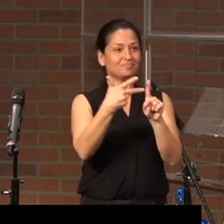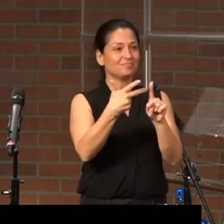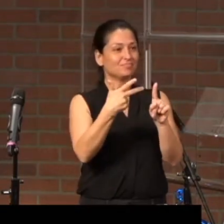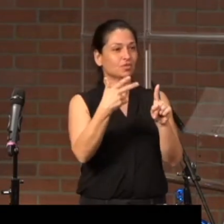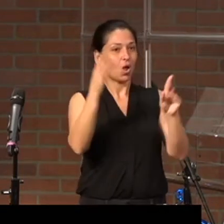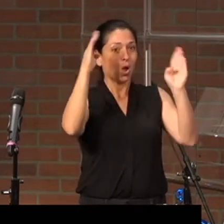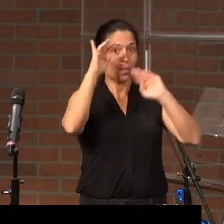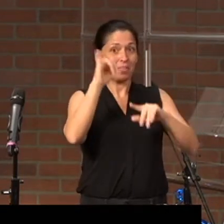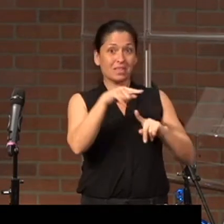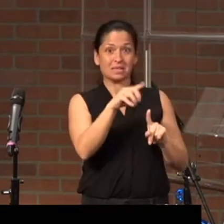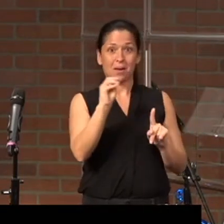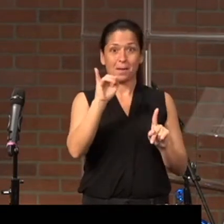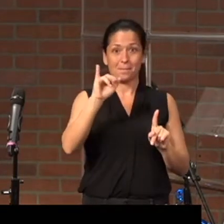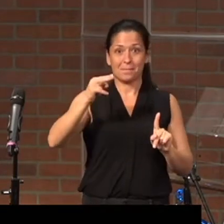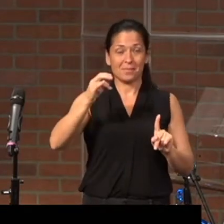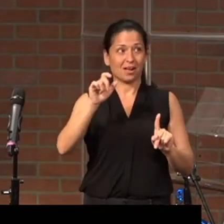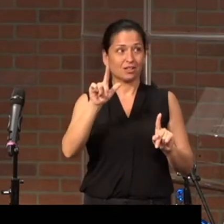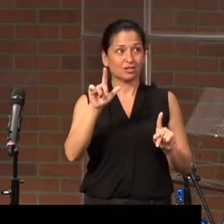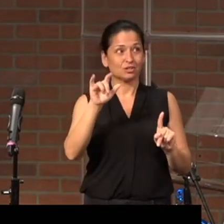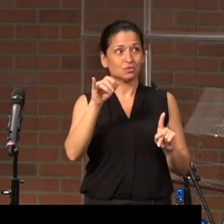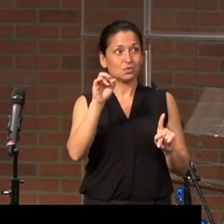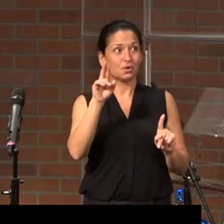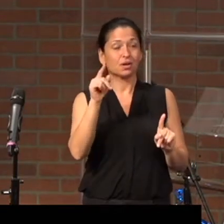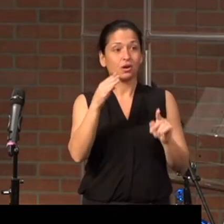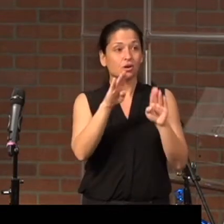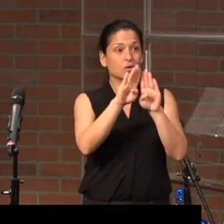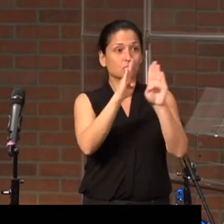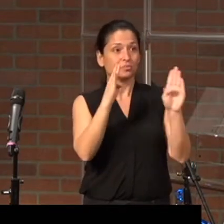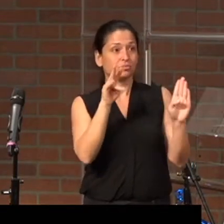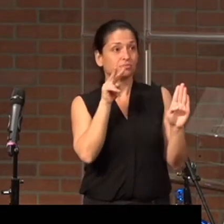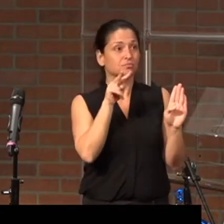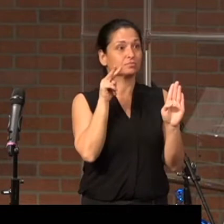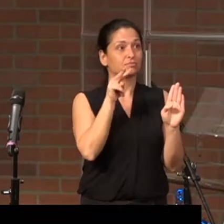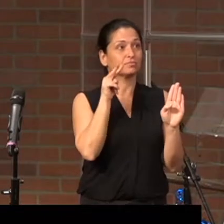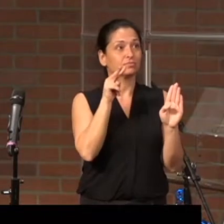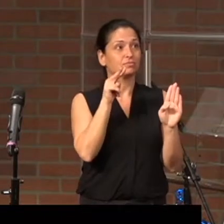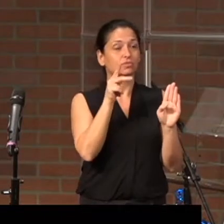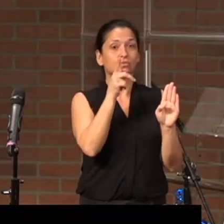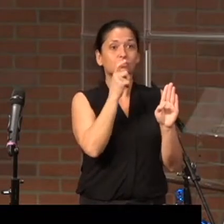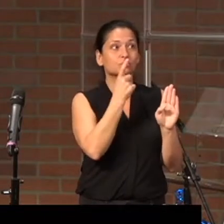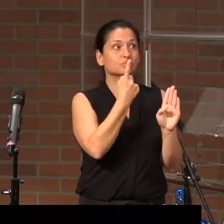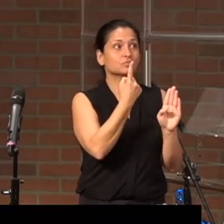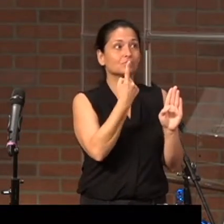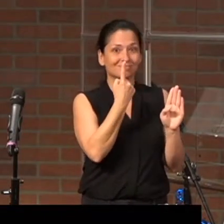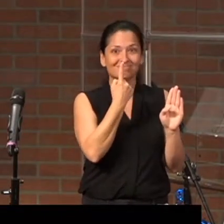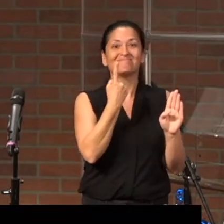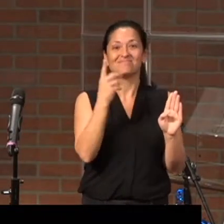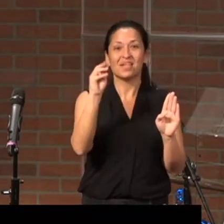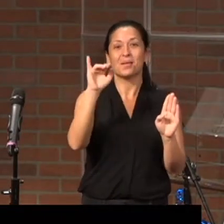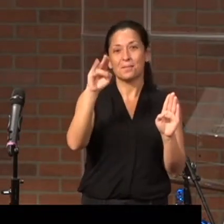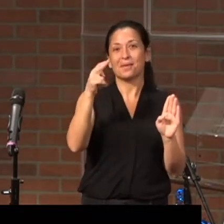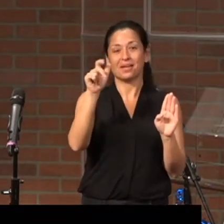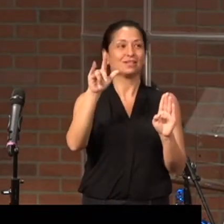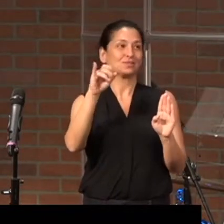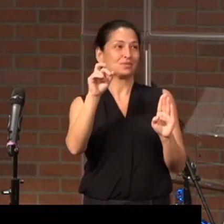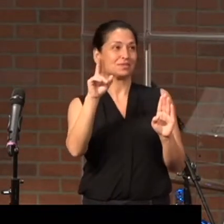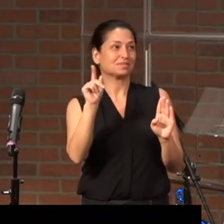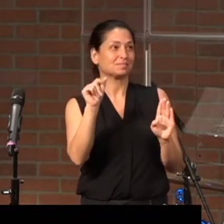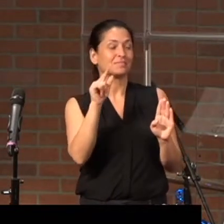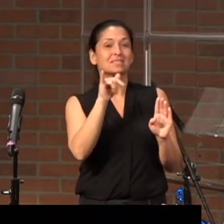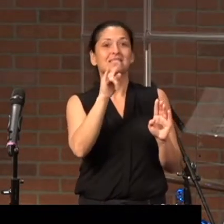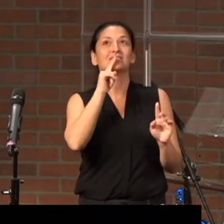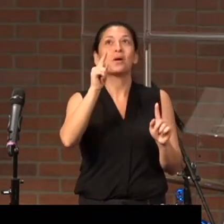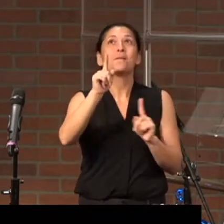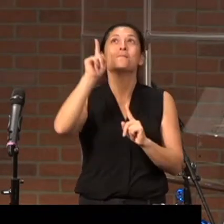hoping that this is Michael Jordan. Door opens and out walks Michael Jordan. The dude is